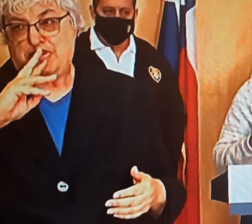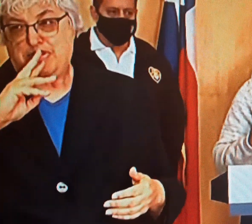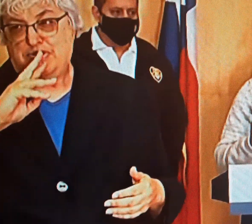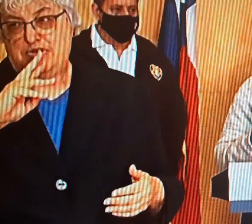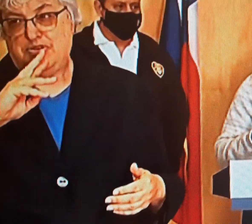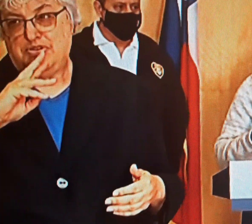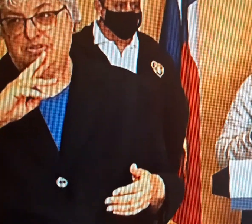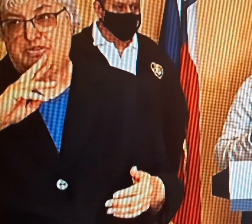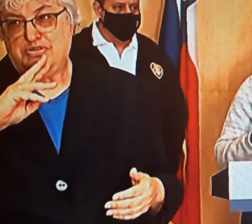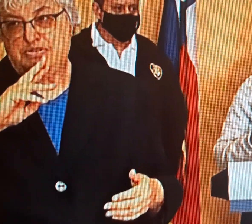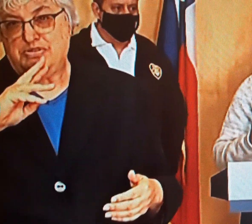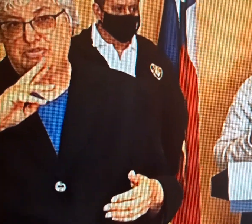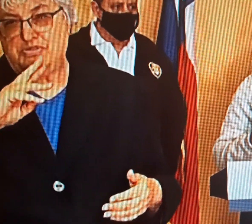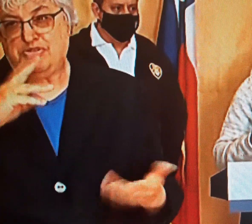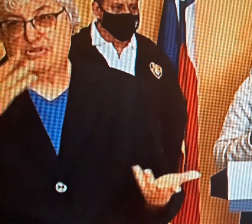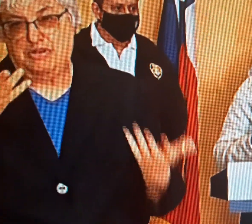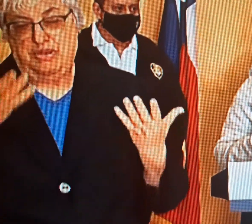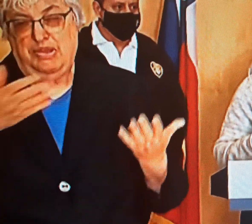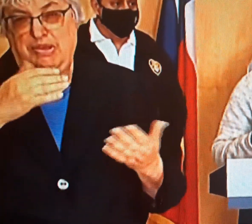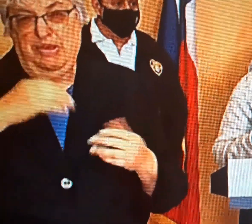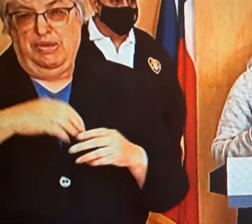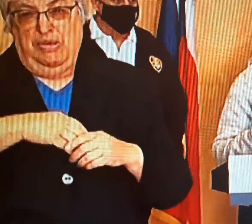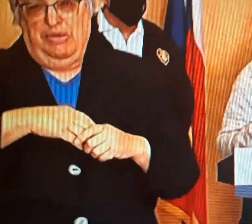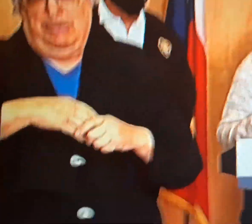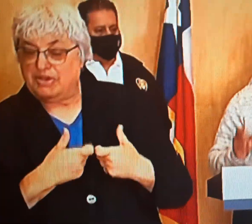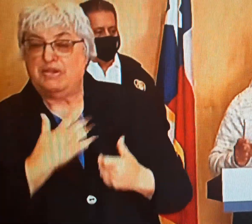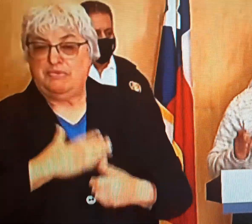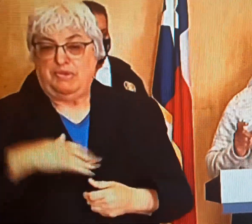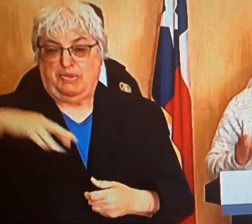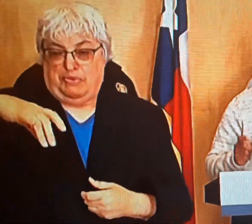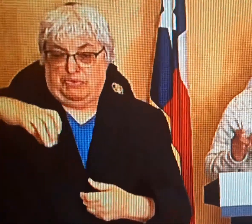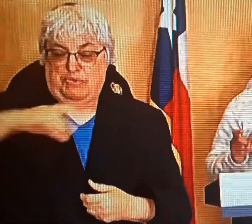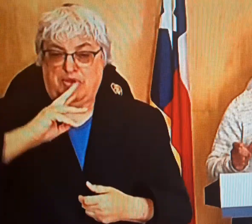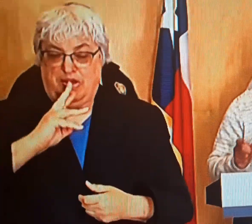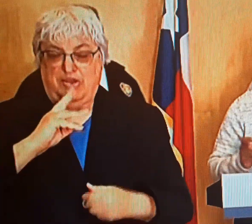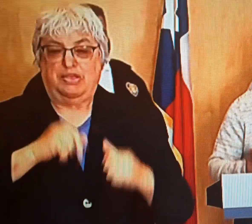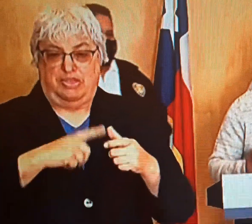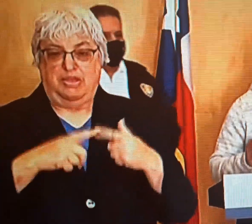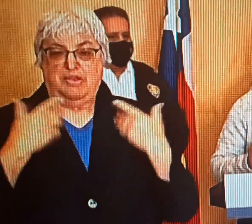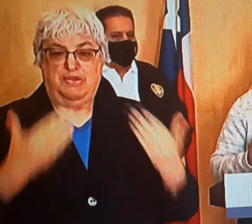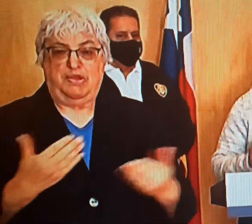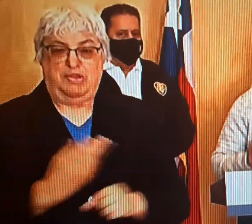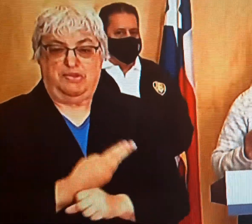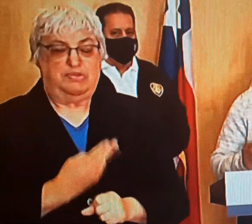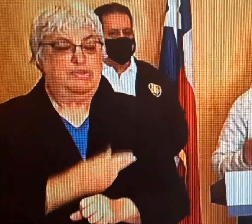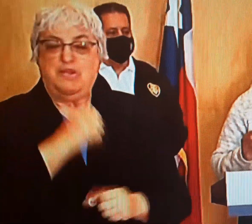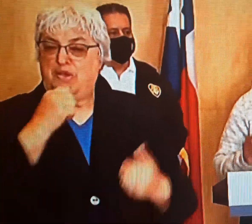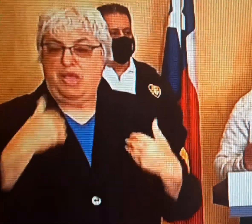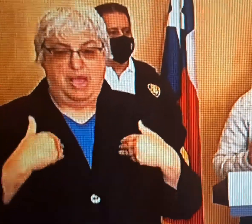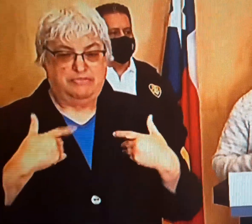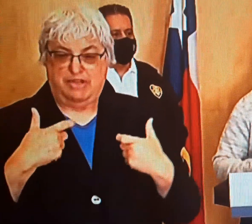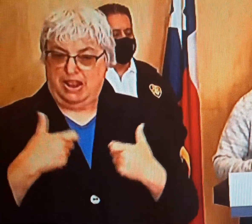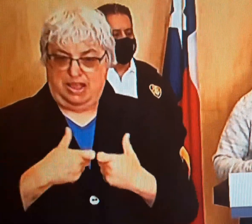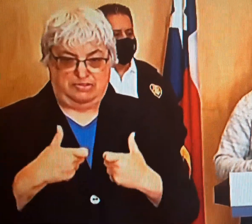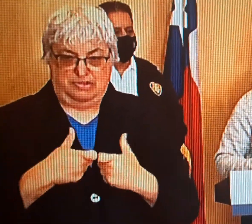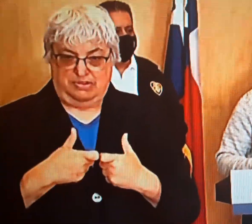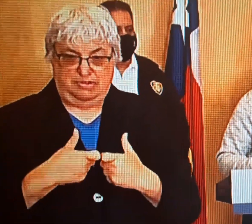at the best I would say Sunday water and then you can use it. If you don't have